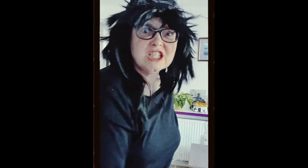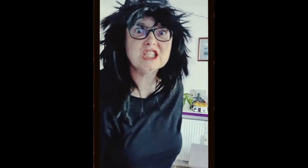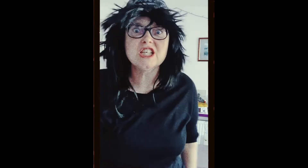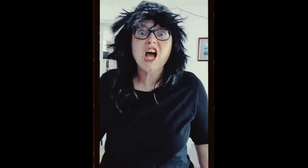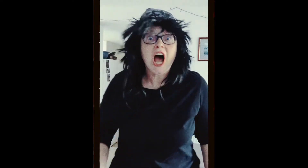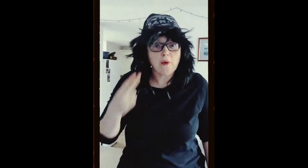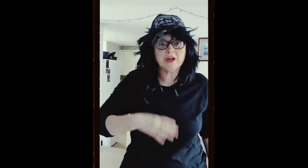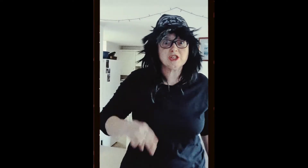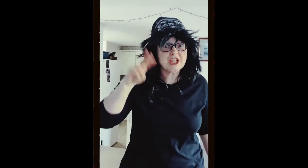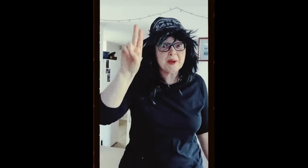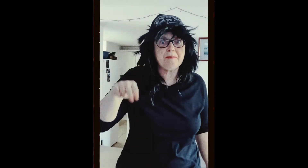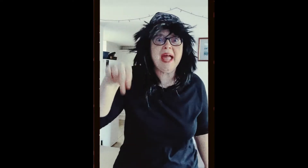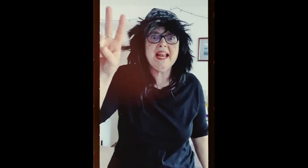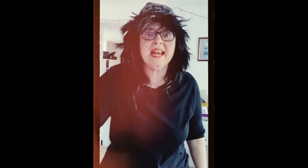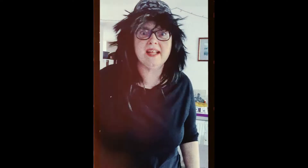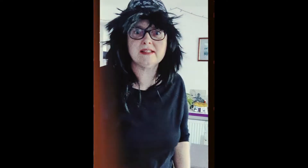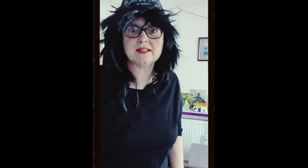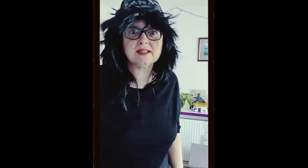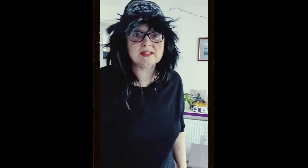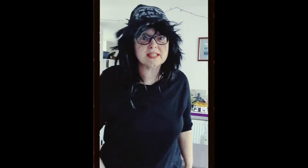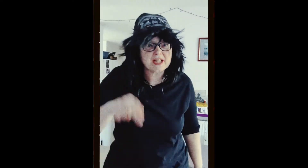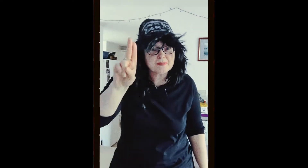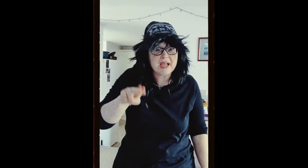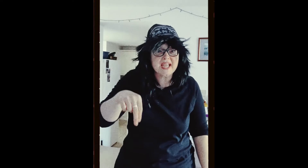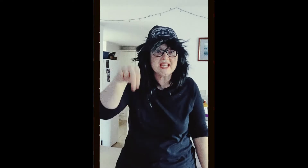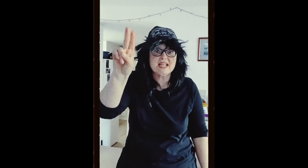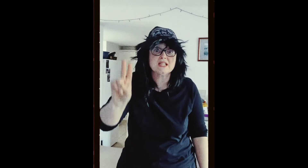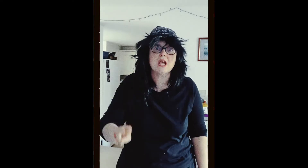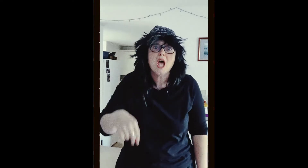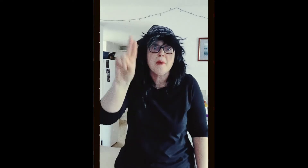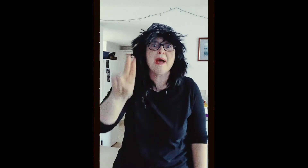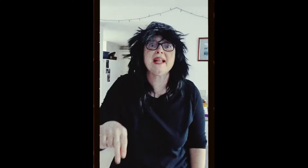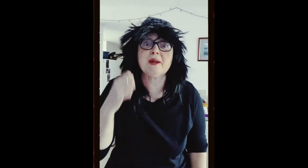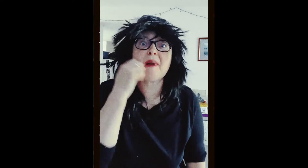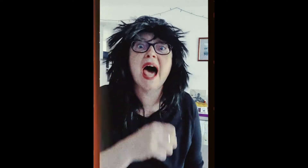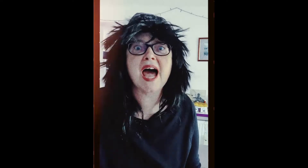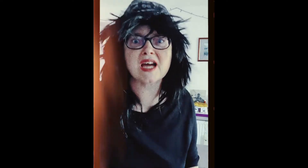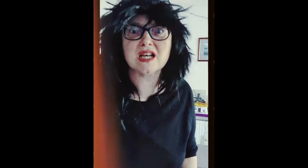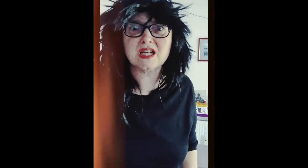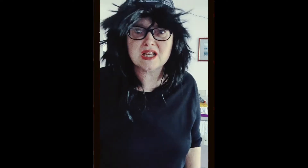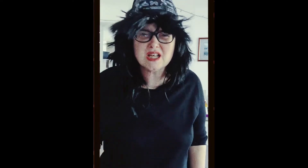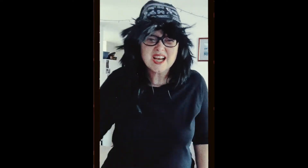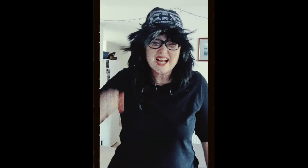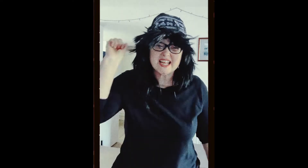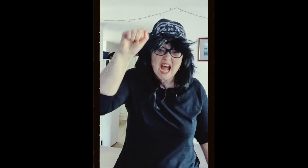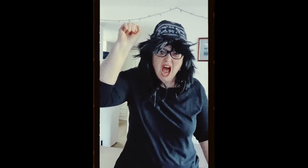I want to see a red, red, red in the black Yeah.